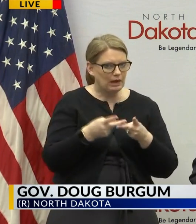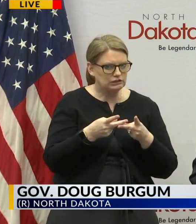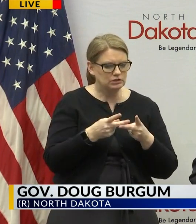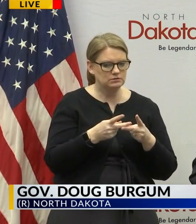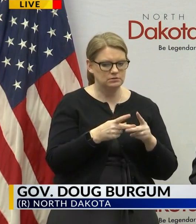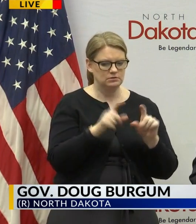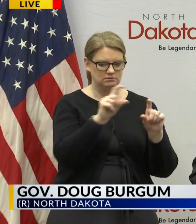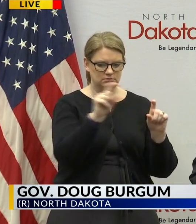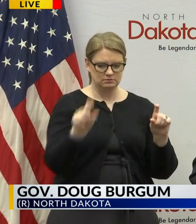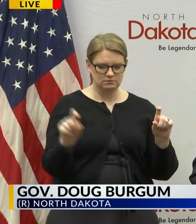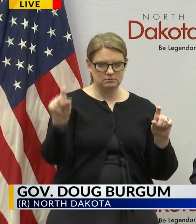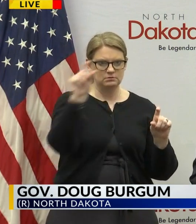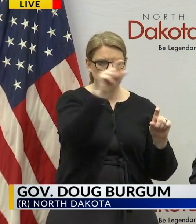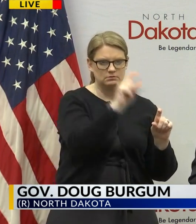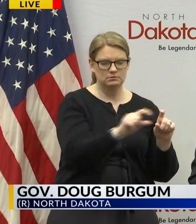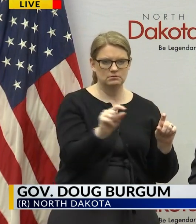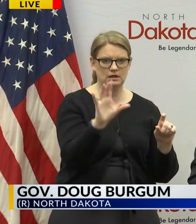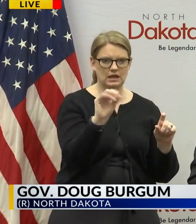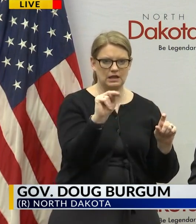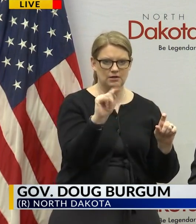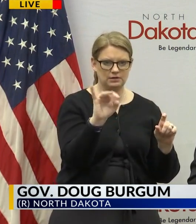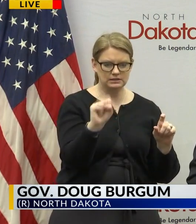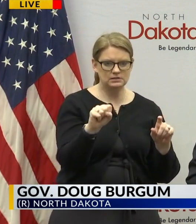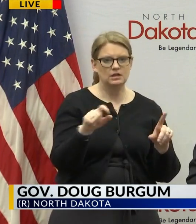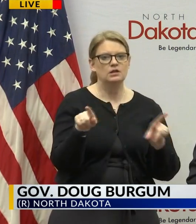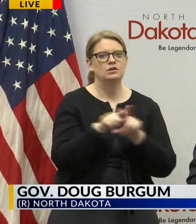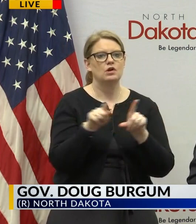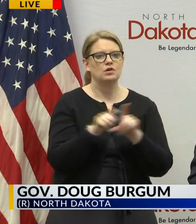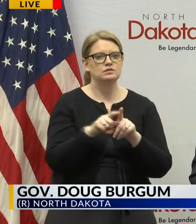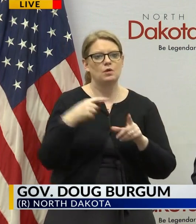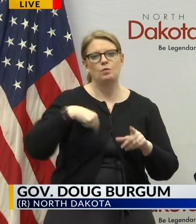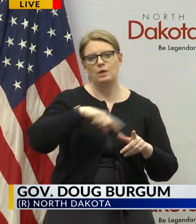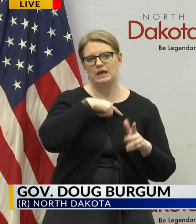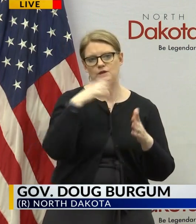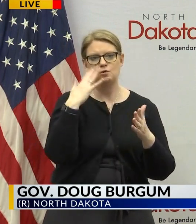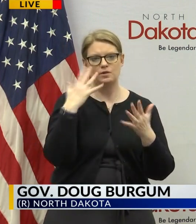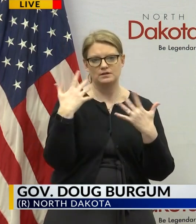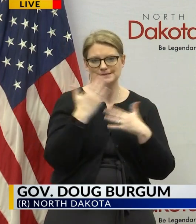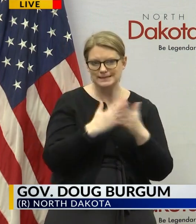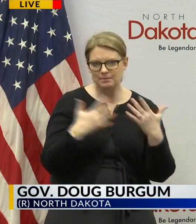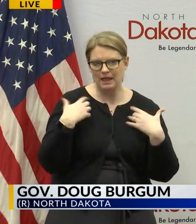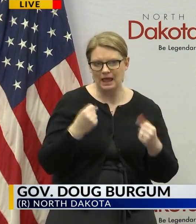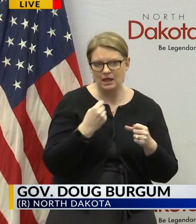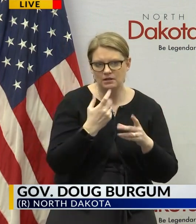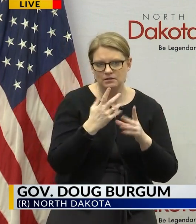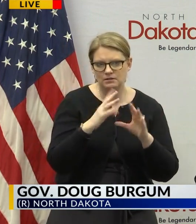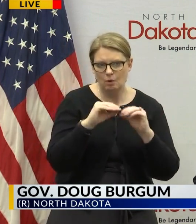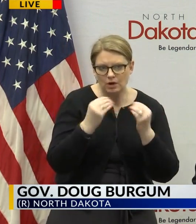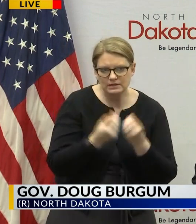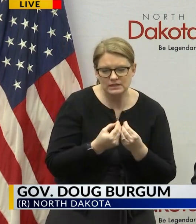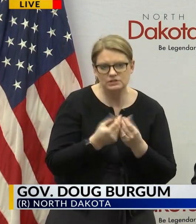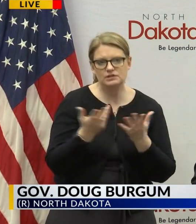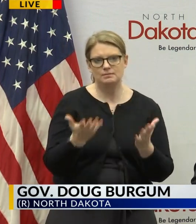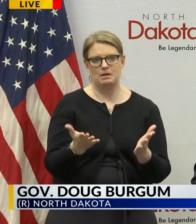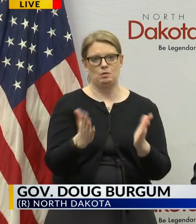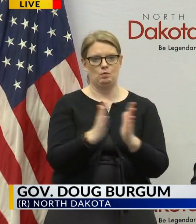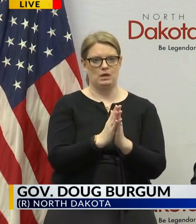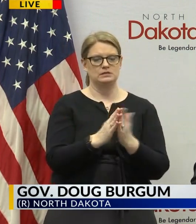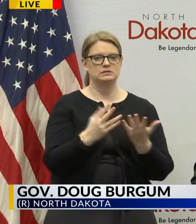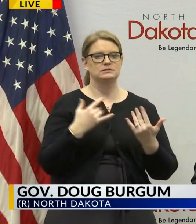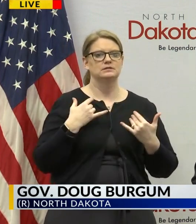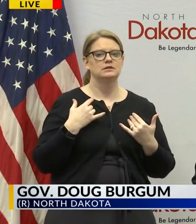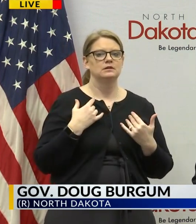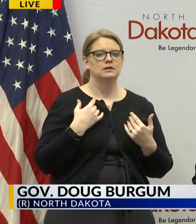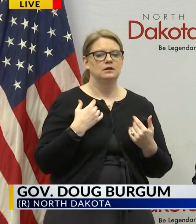uh those that are in the supply chain where we we know that there are some health organizations that have made made requests uh we heard